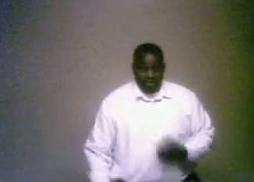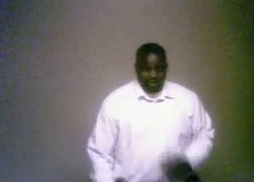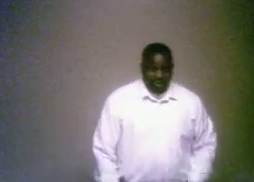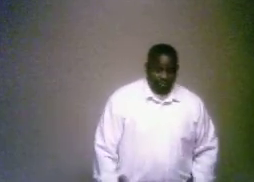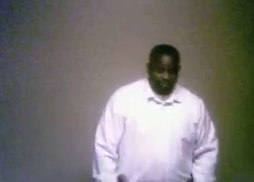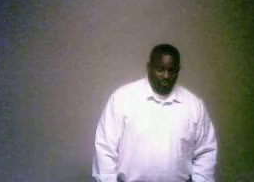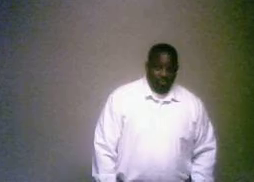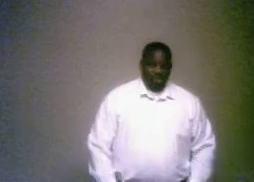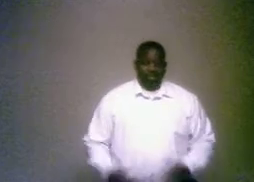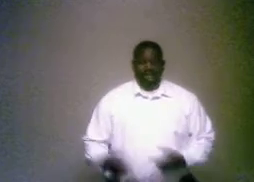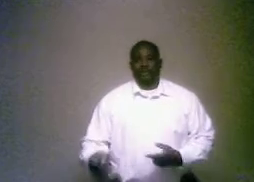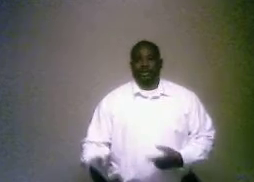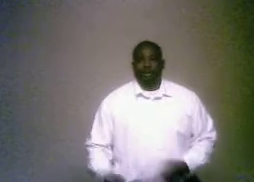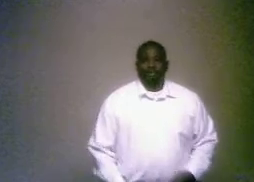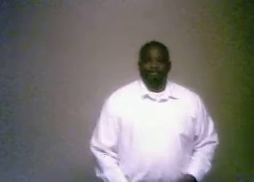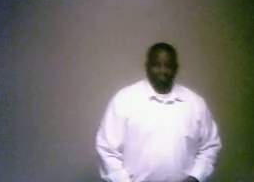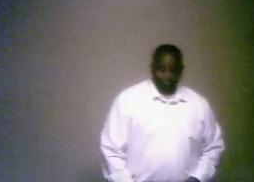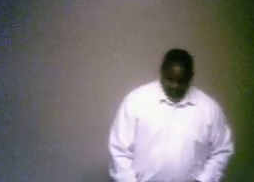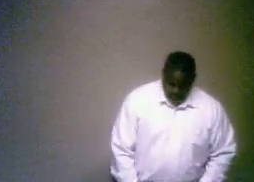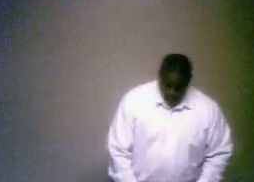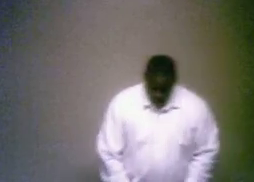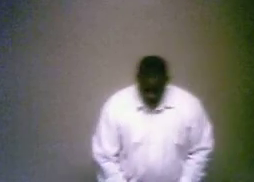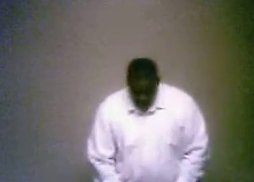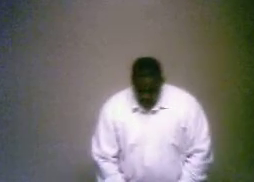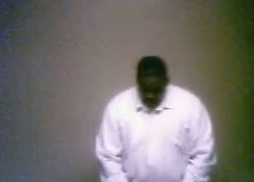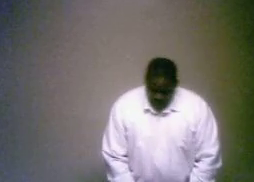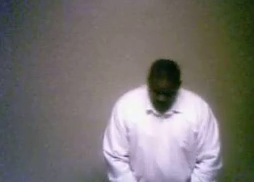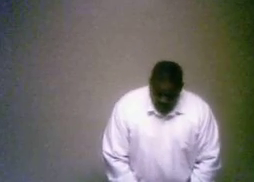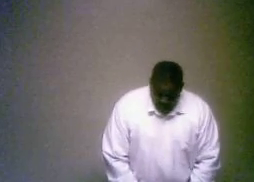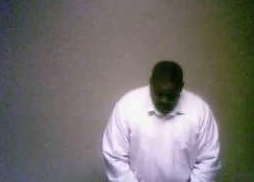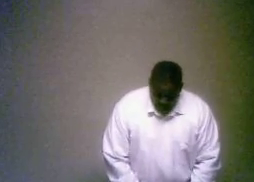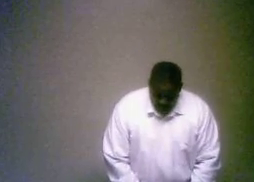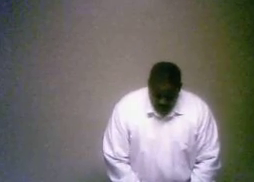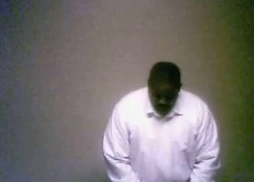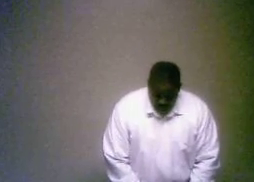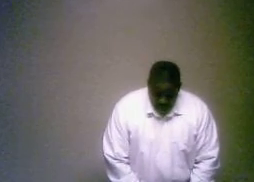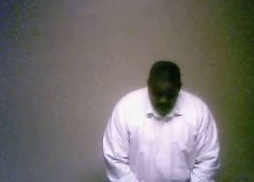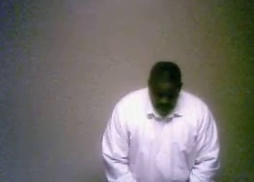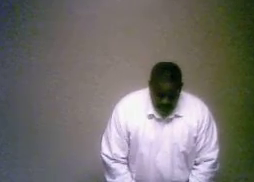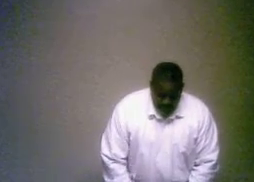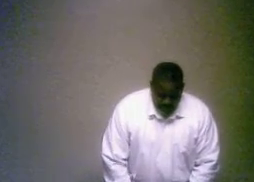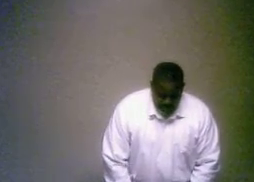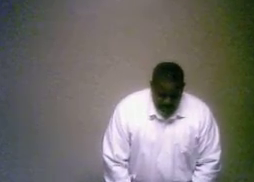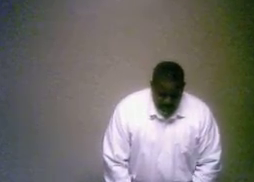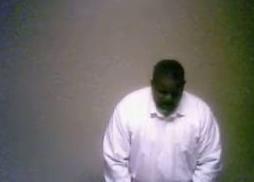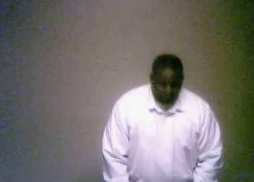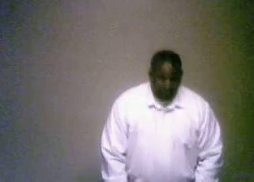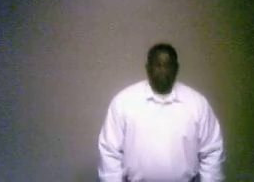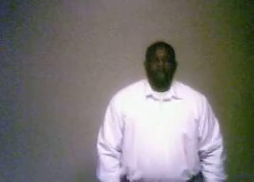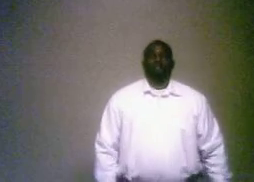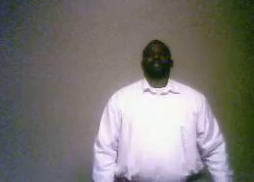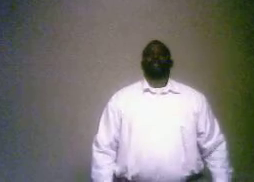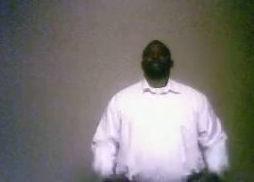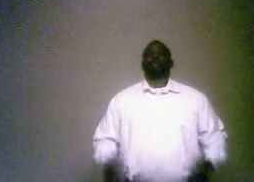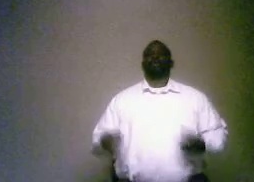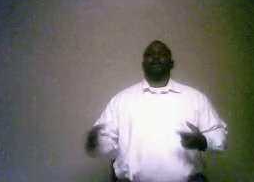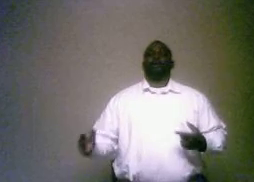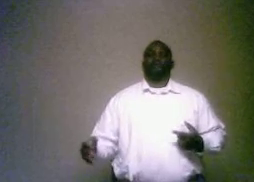Okay. Well, let's read on. Let's go to the book of Luke. Let's go to Luke 24